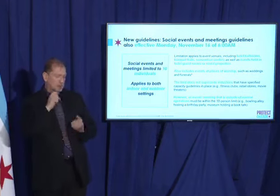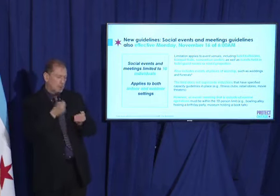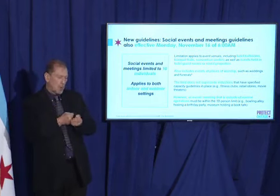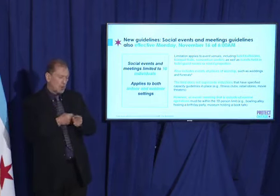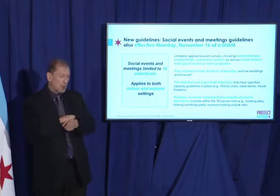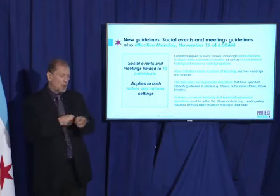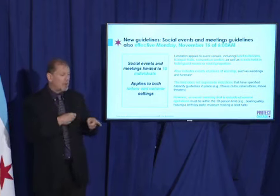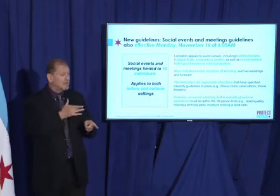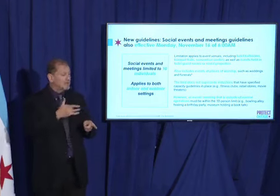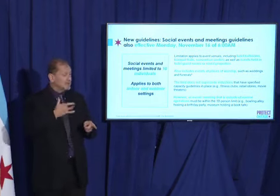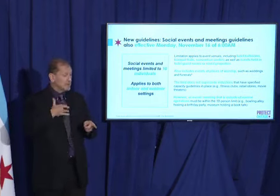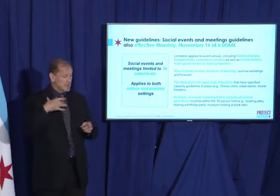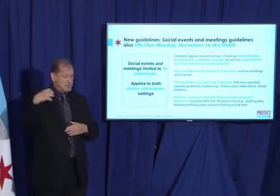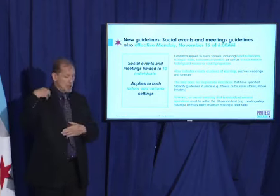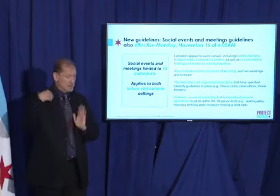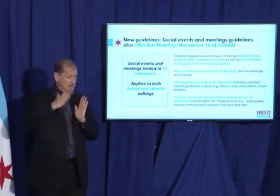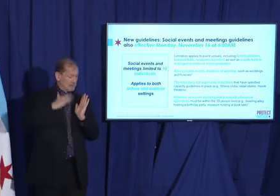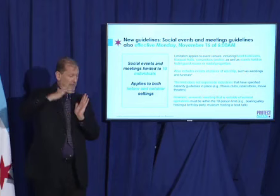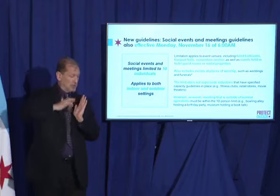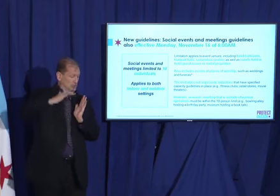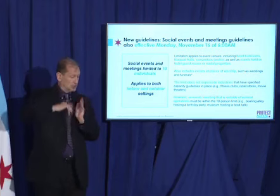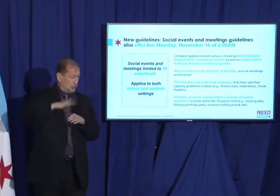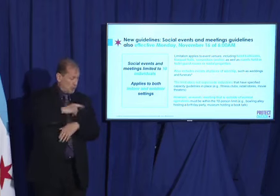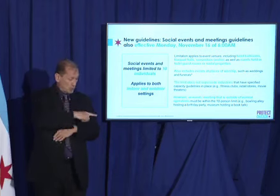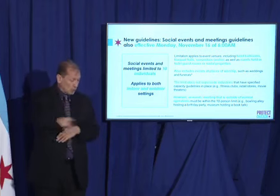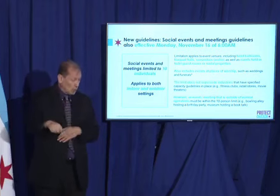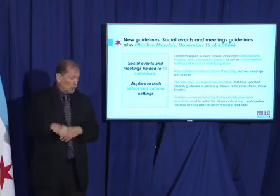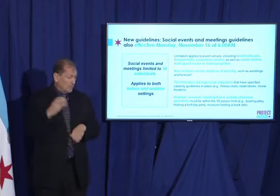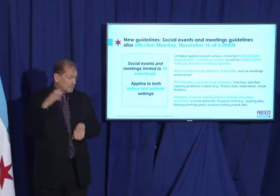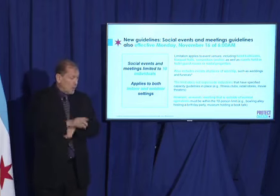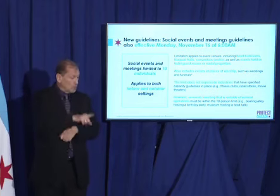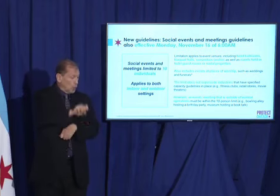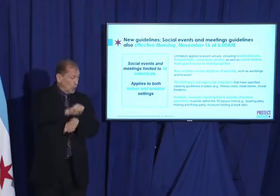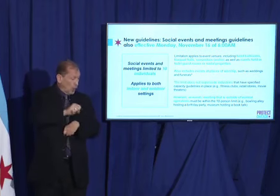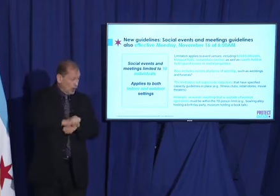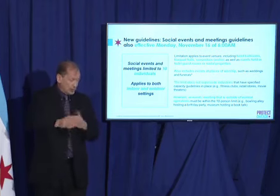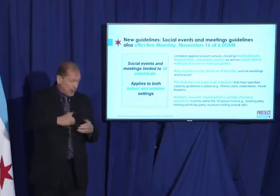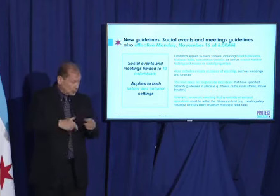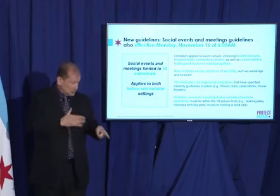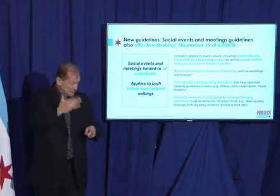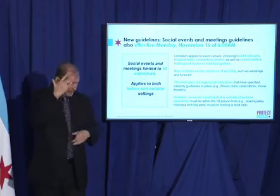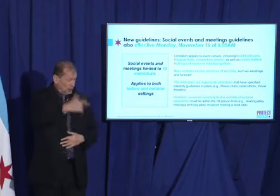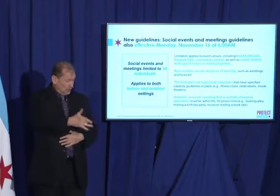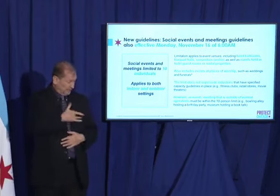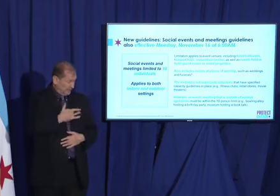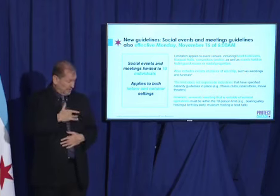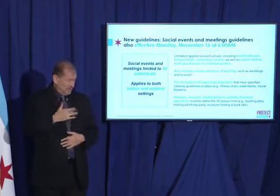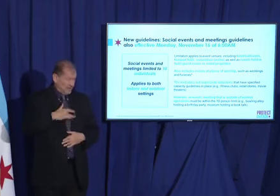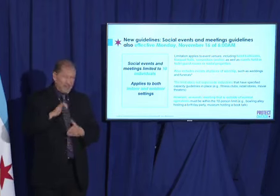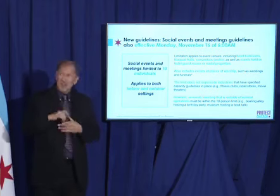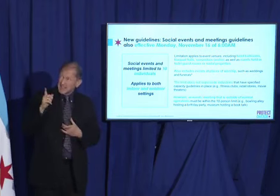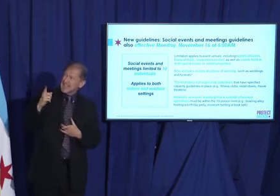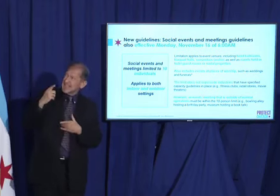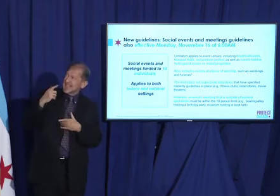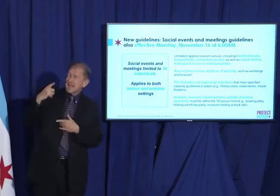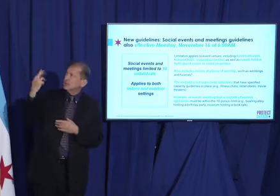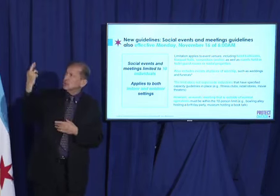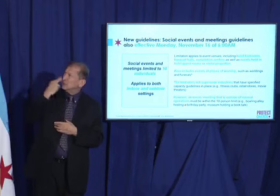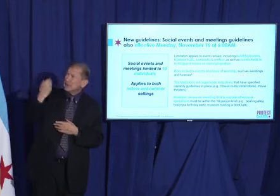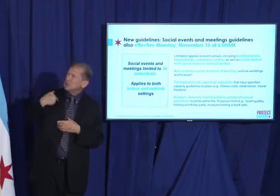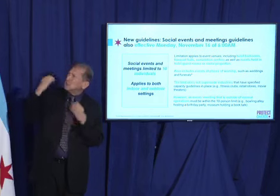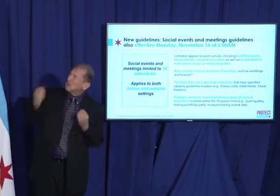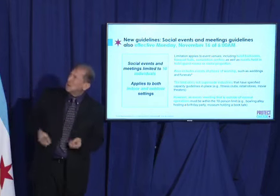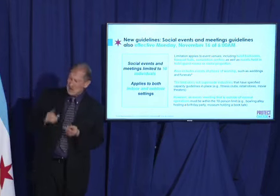is being jeopardized, if you feel like your employer is not respecting your